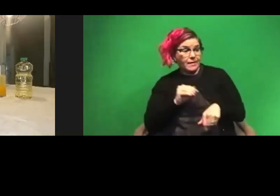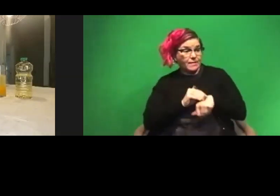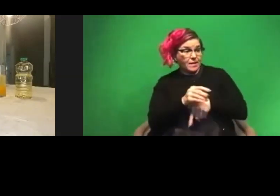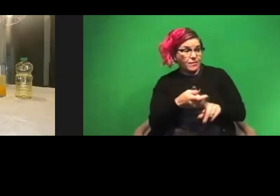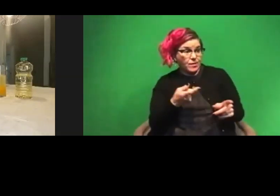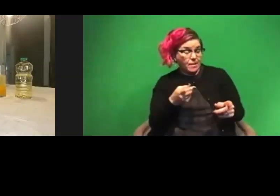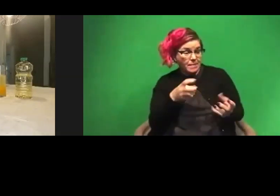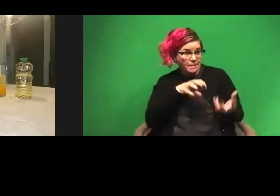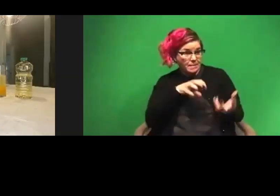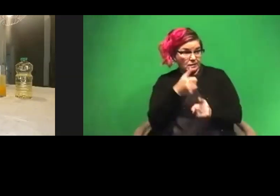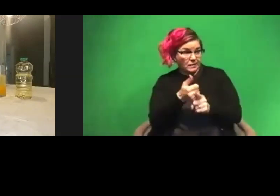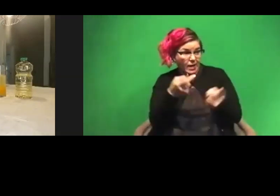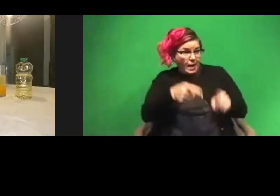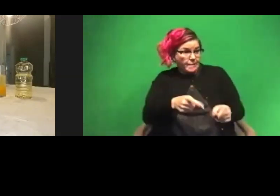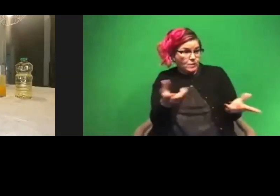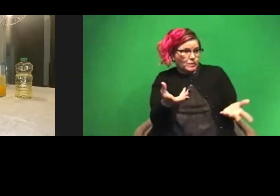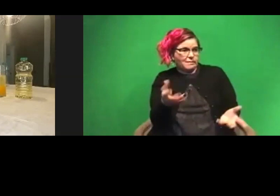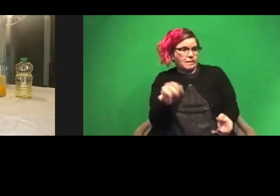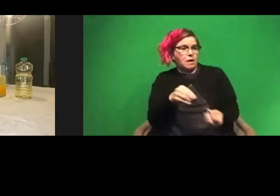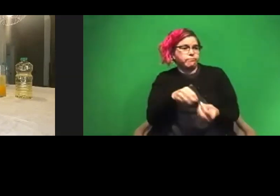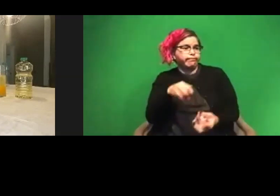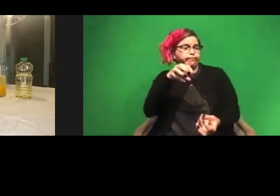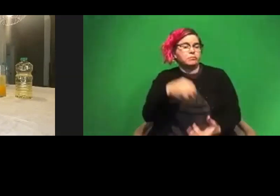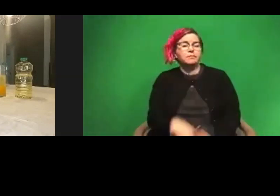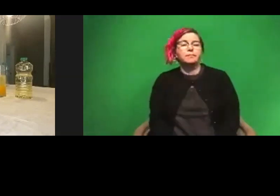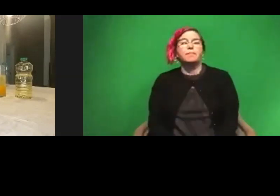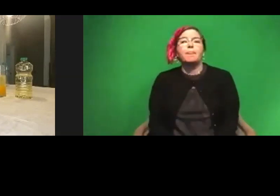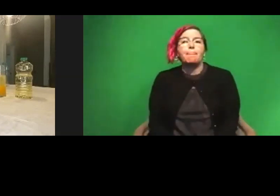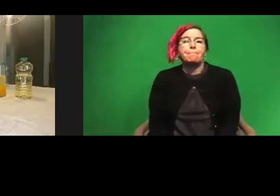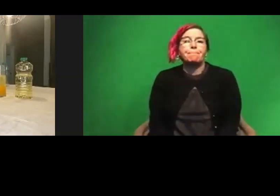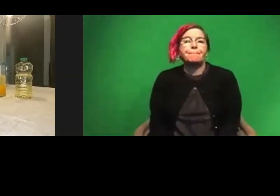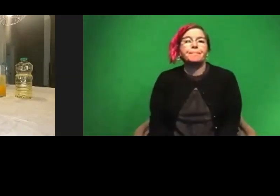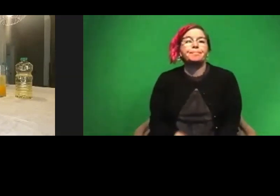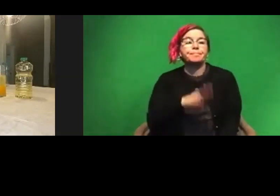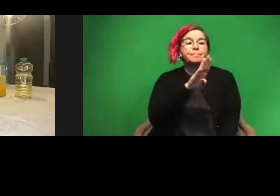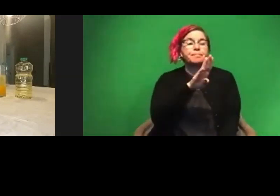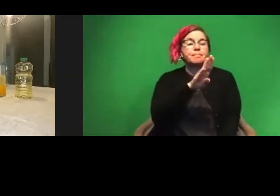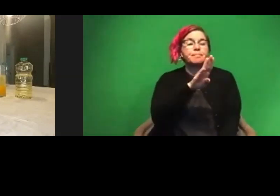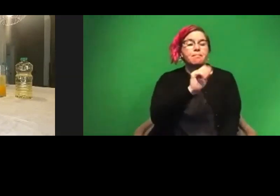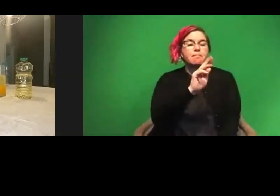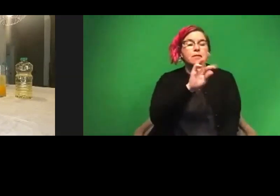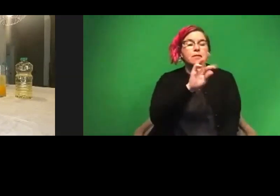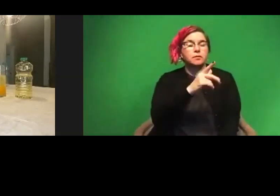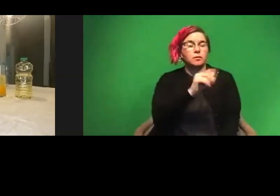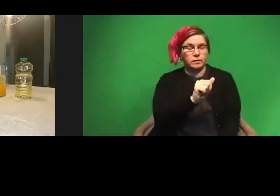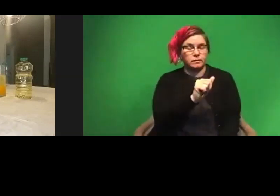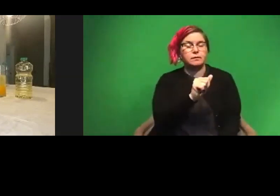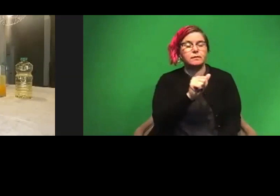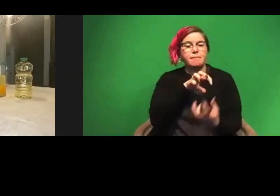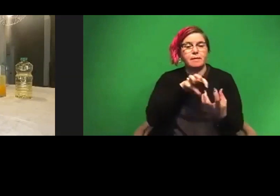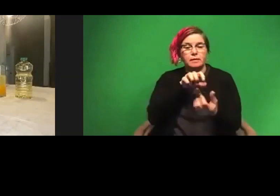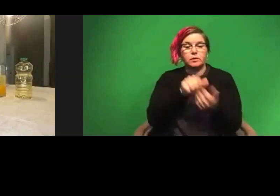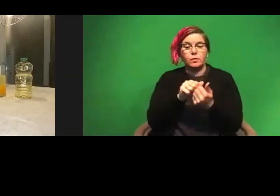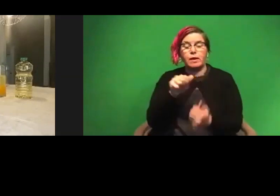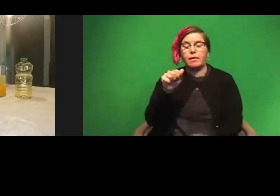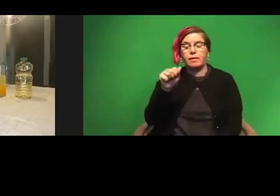itself. Um, but that's basically what's occurring. You're the baking, what's in the baking soda is missing was what's in the, at